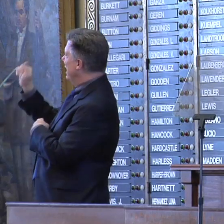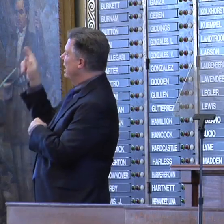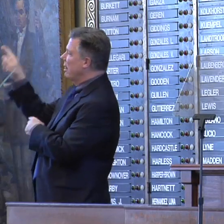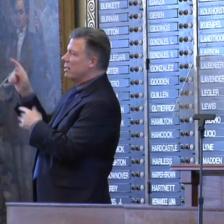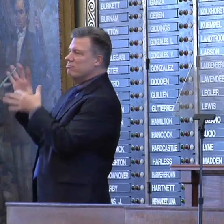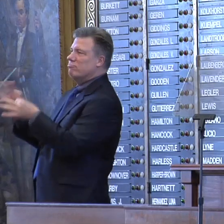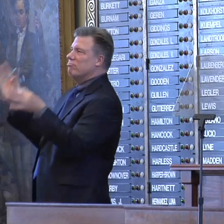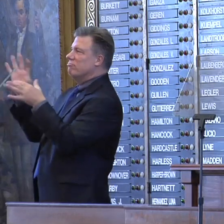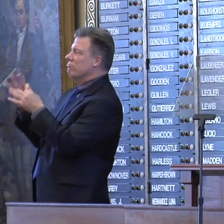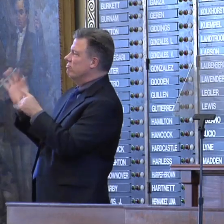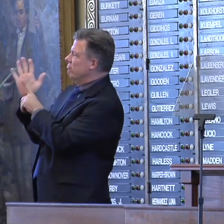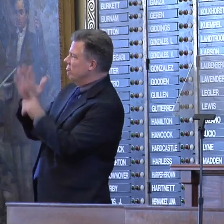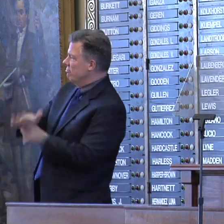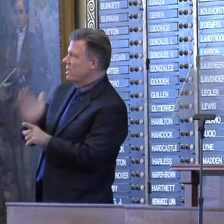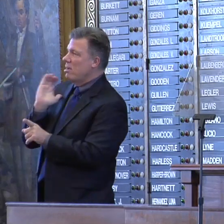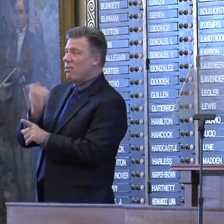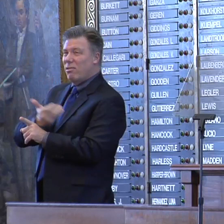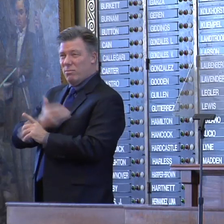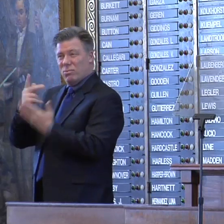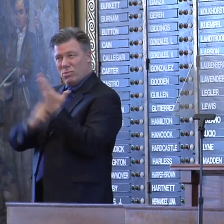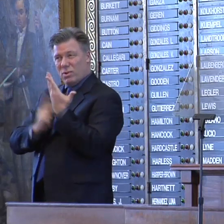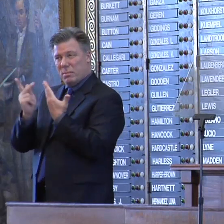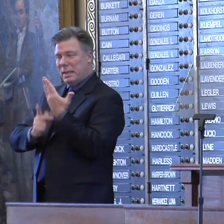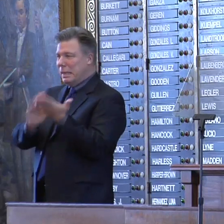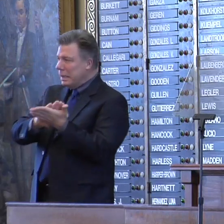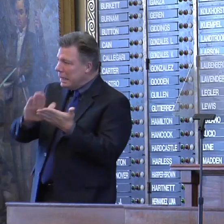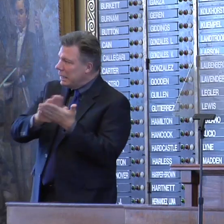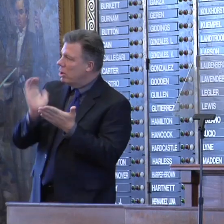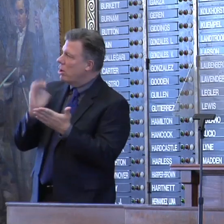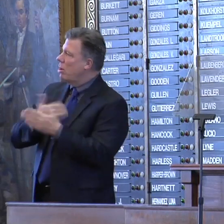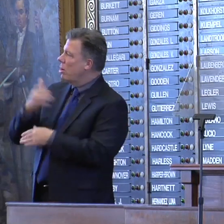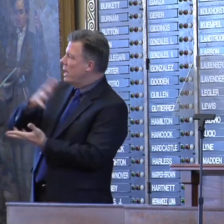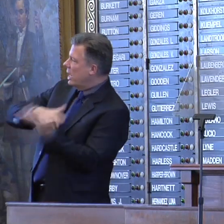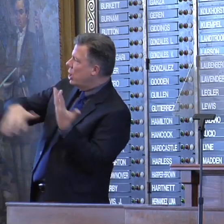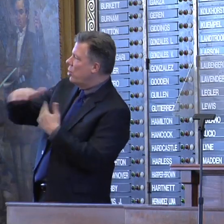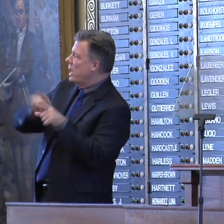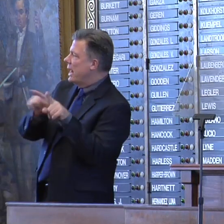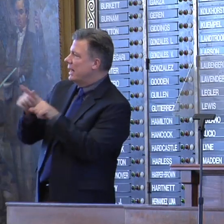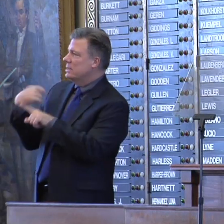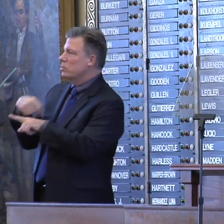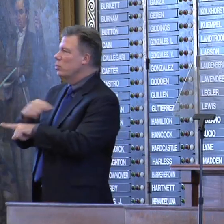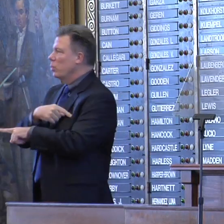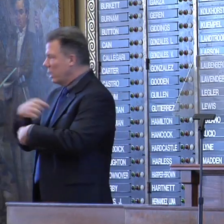cleaning our air as we create jobs. Tell them it's time to repeal Obamacare.